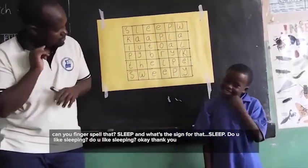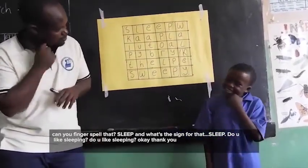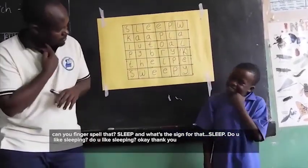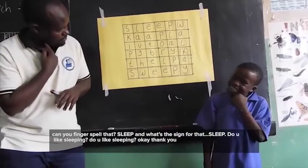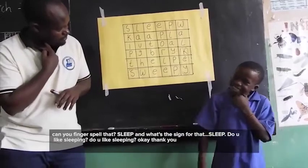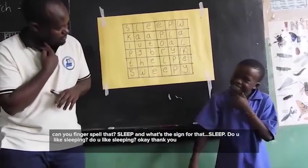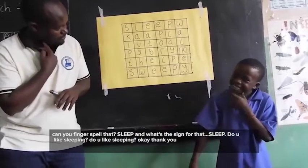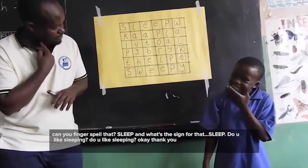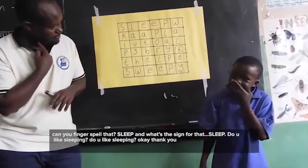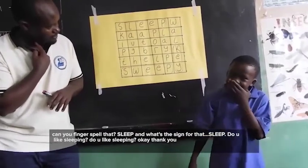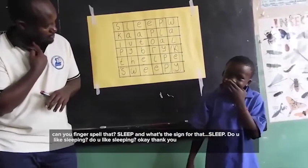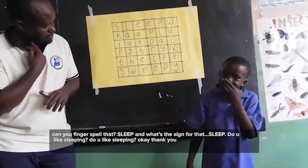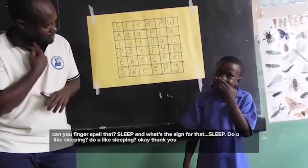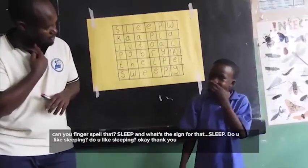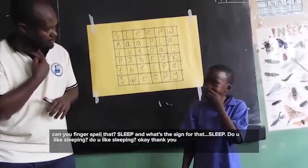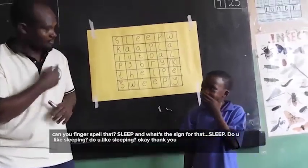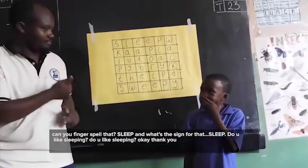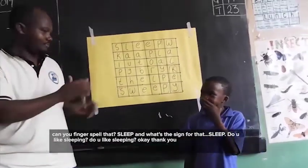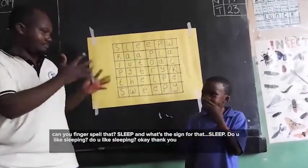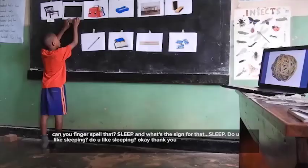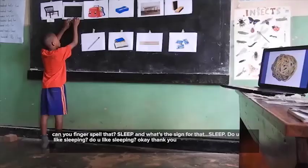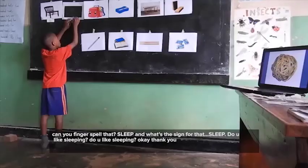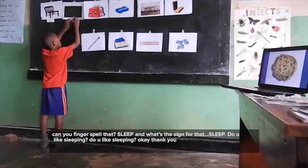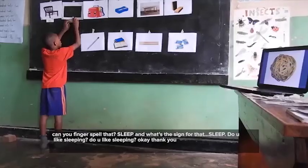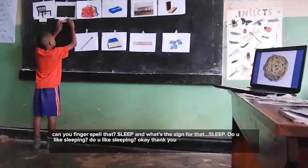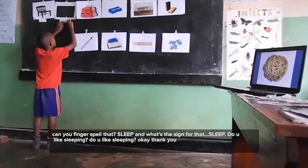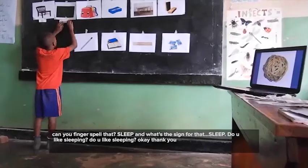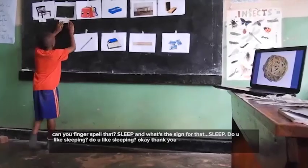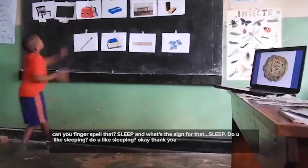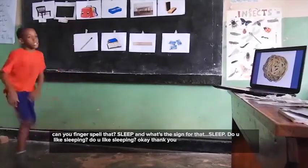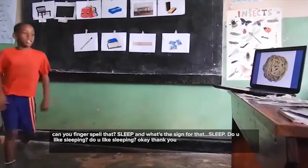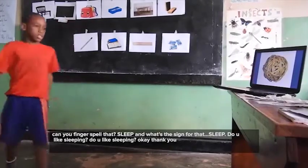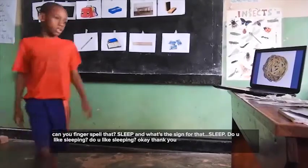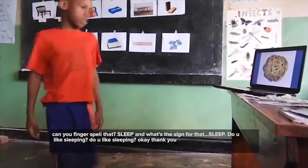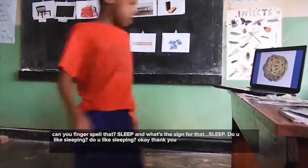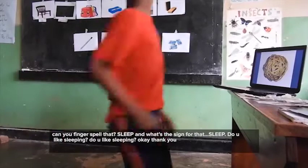Do you like sleeping? Do you like sleeping? Okay, thank you.